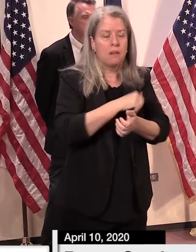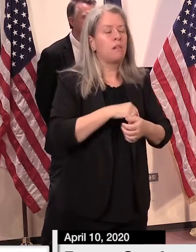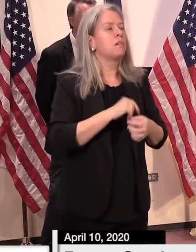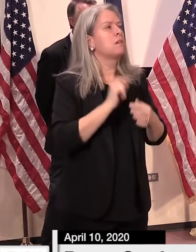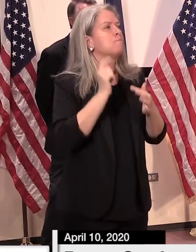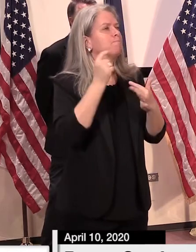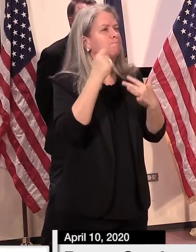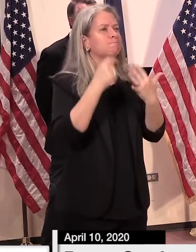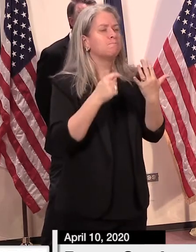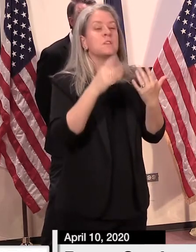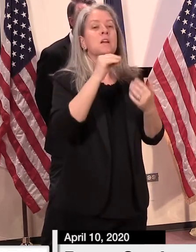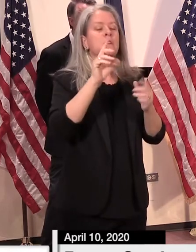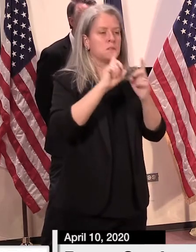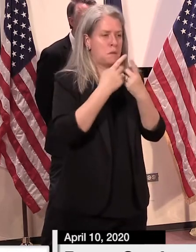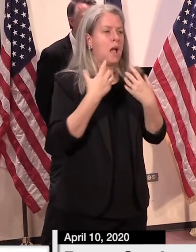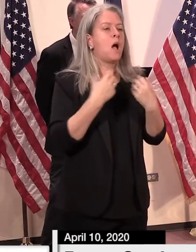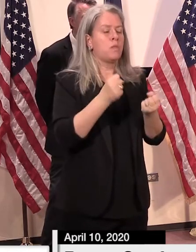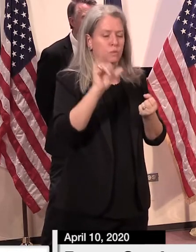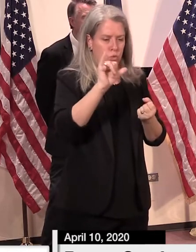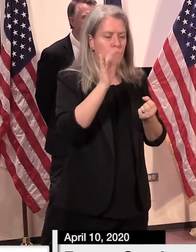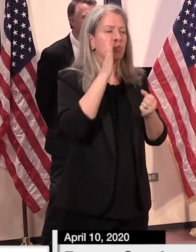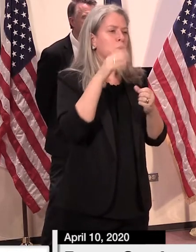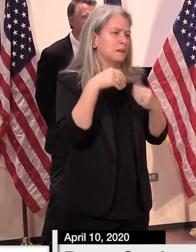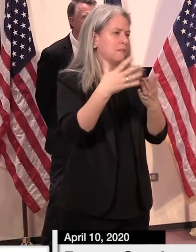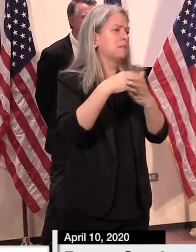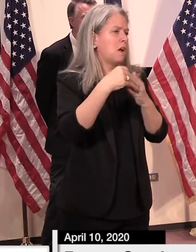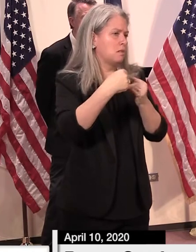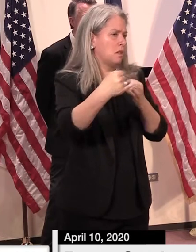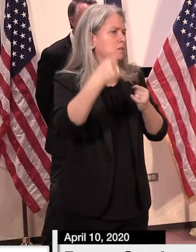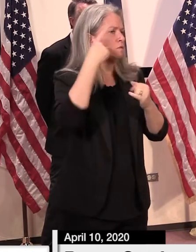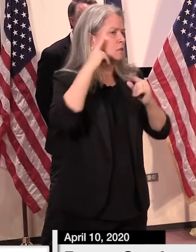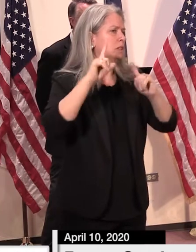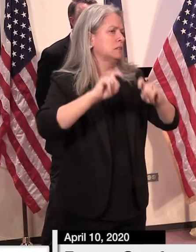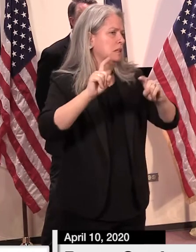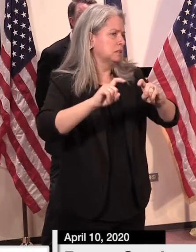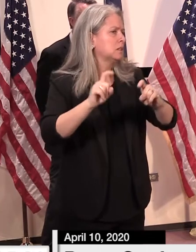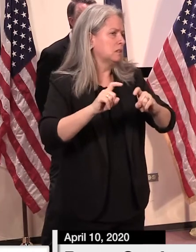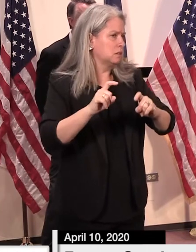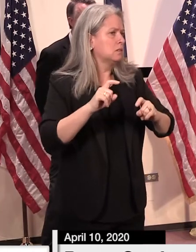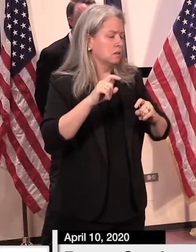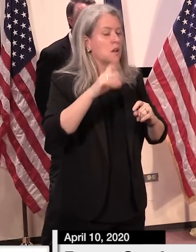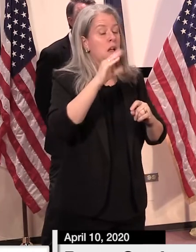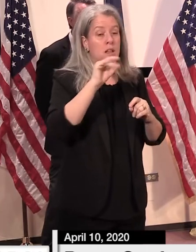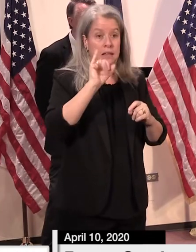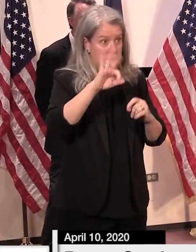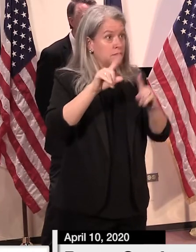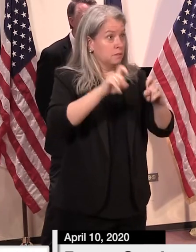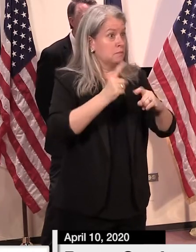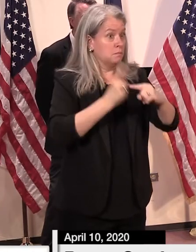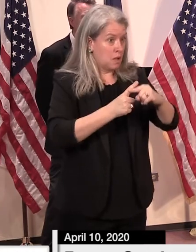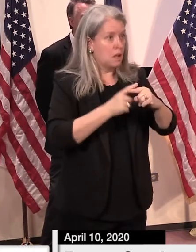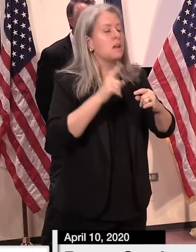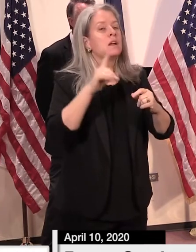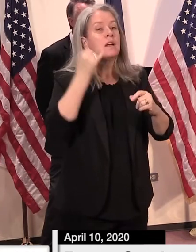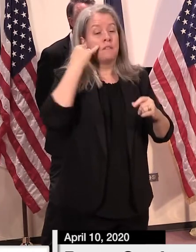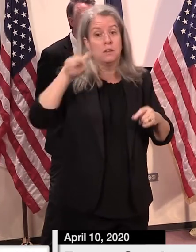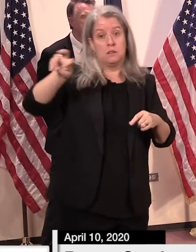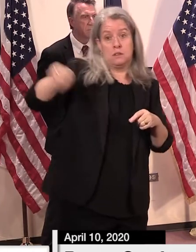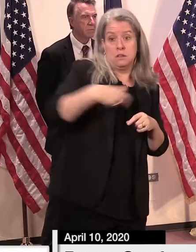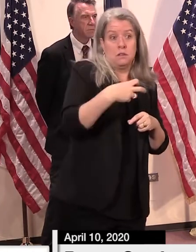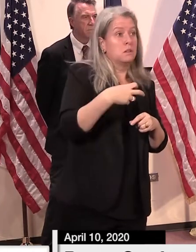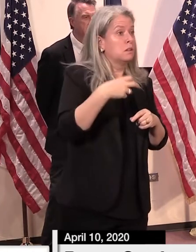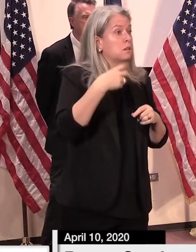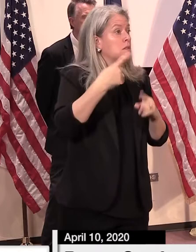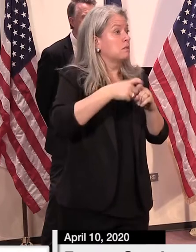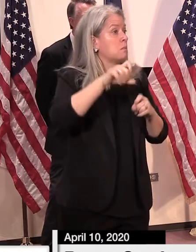as the Department of Health will be issuing guidelines for quarantining transfer of patients